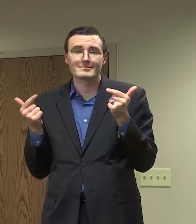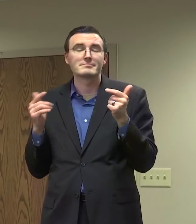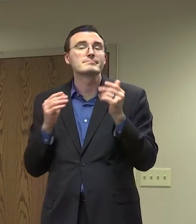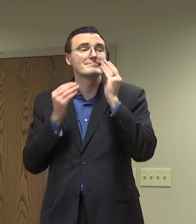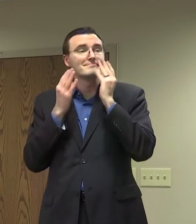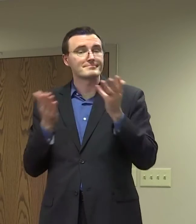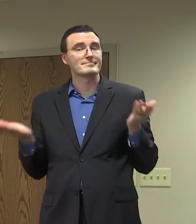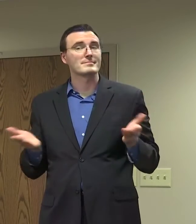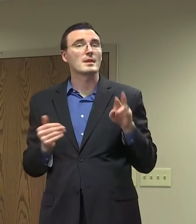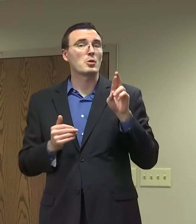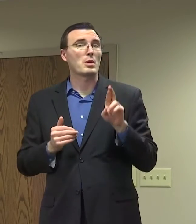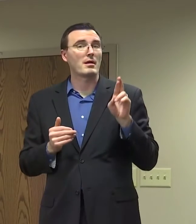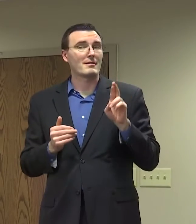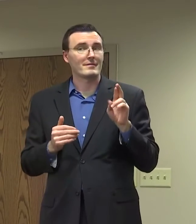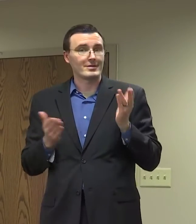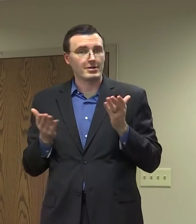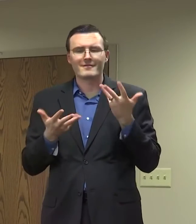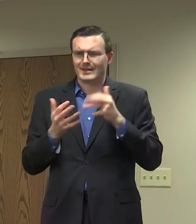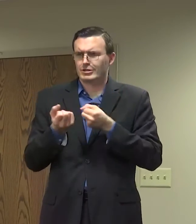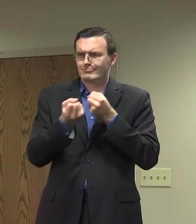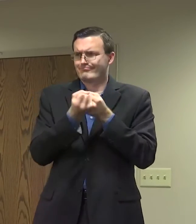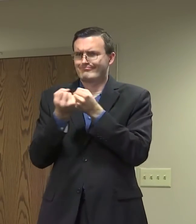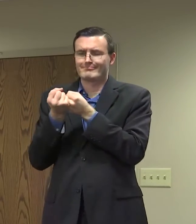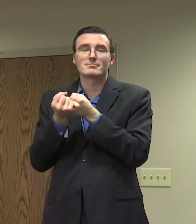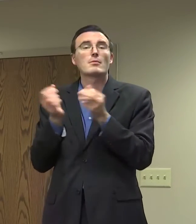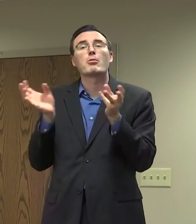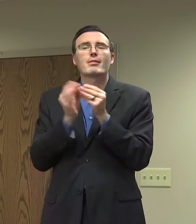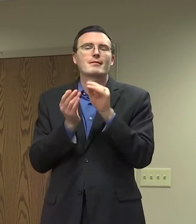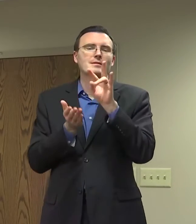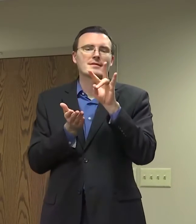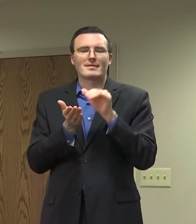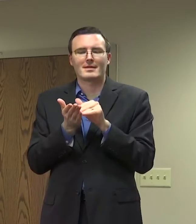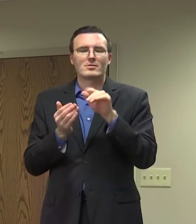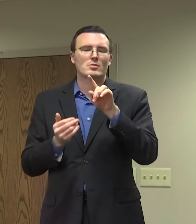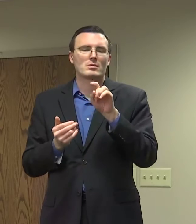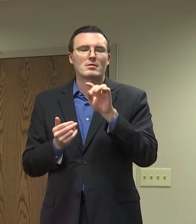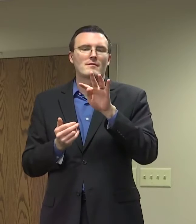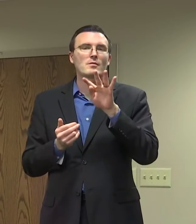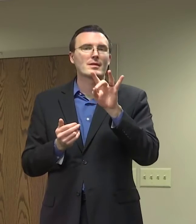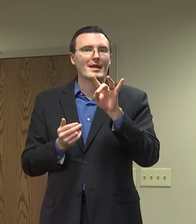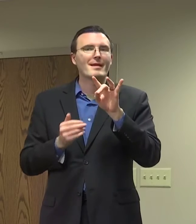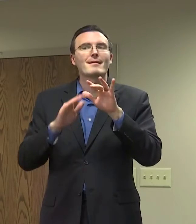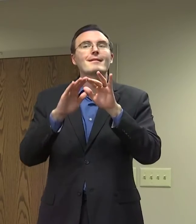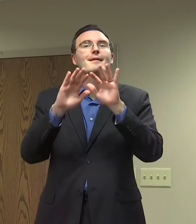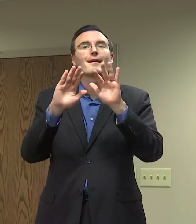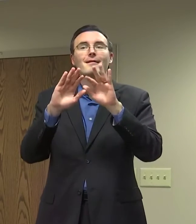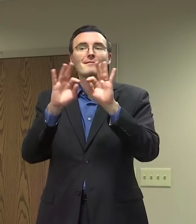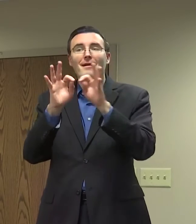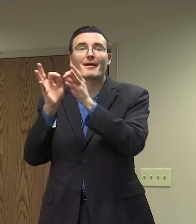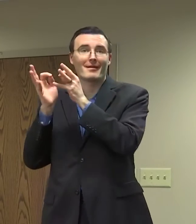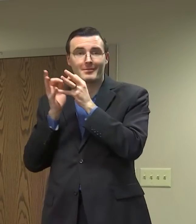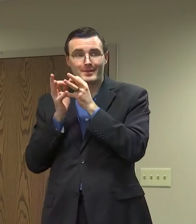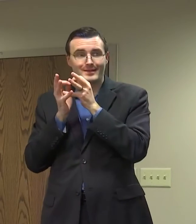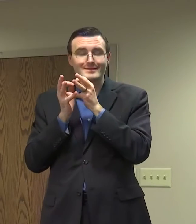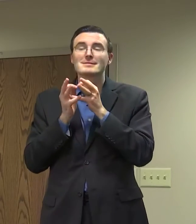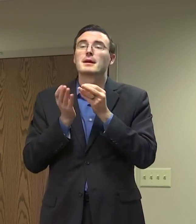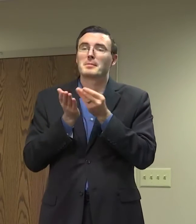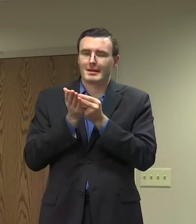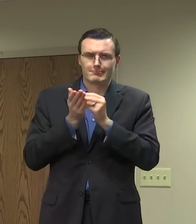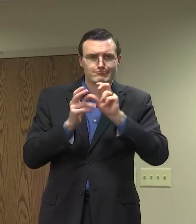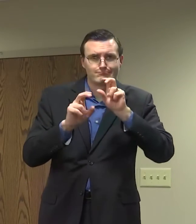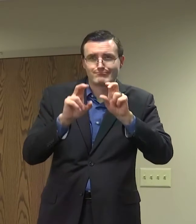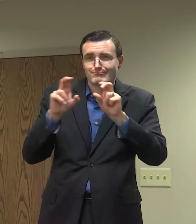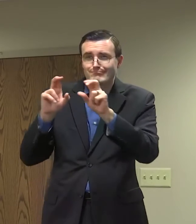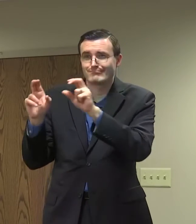helped 7,148 households pay their utility bills to the tune of about $5.7 million